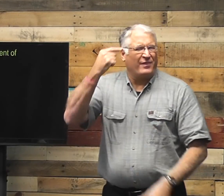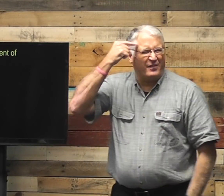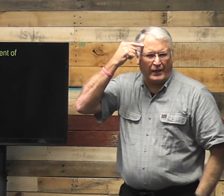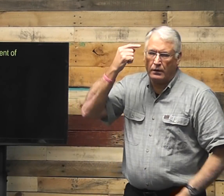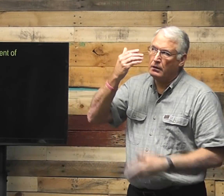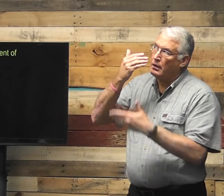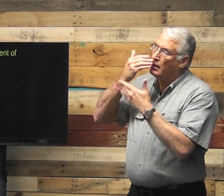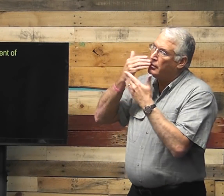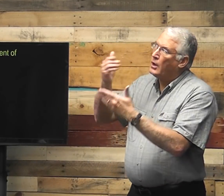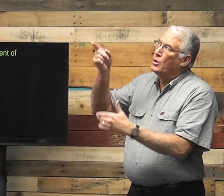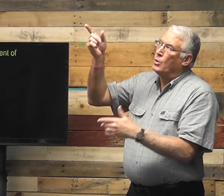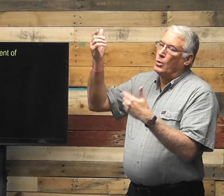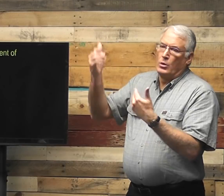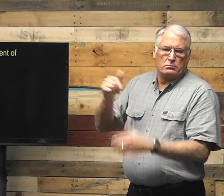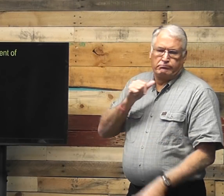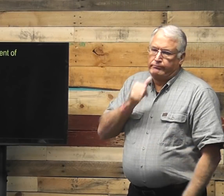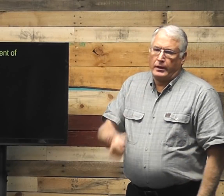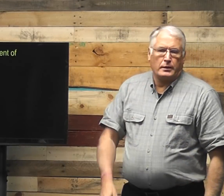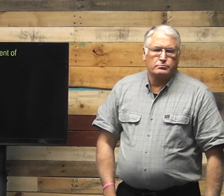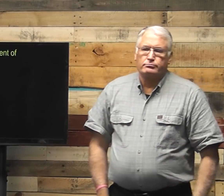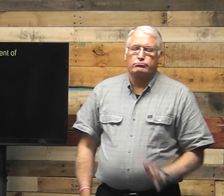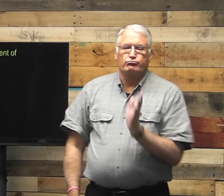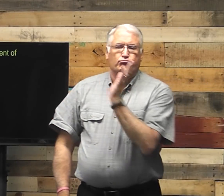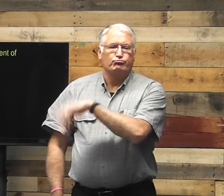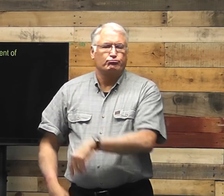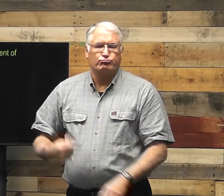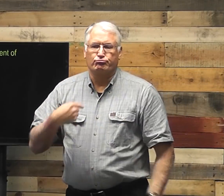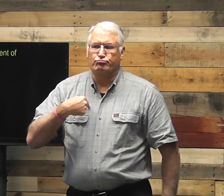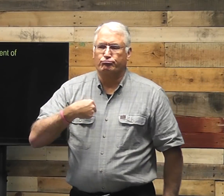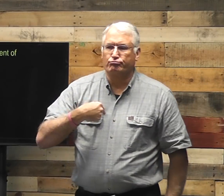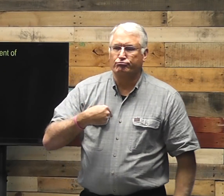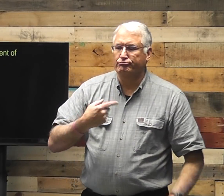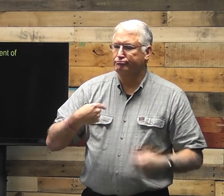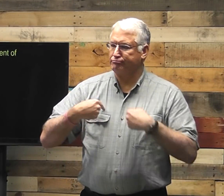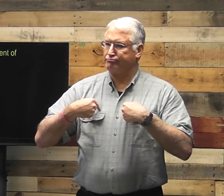We wouldn't stop and think and be grateful to God for his blessings.